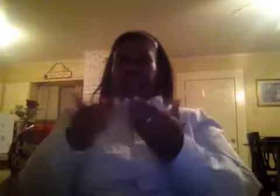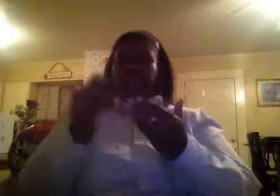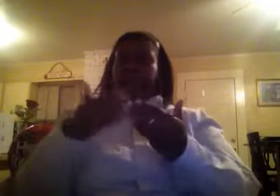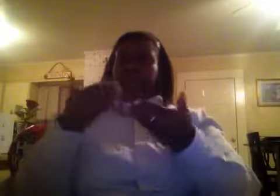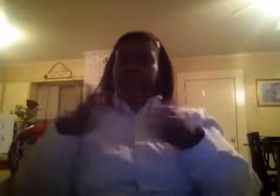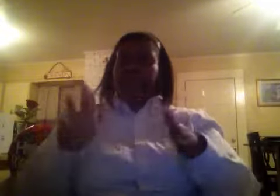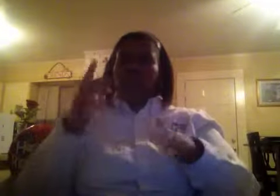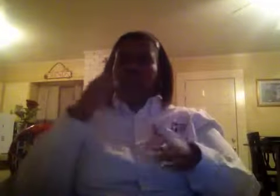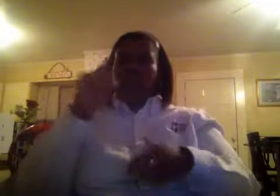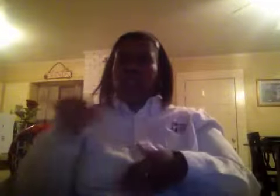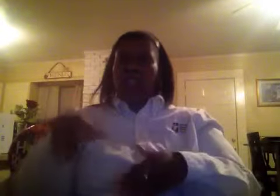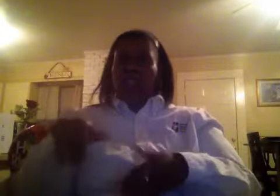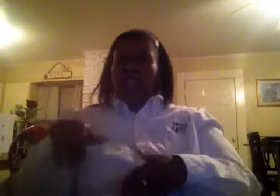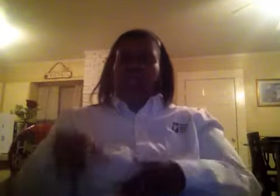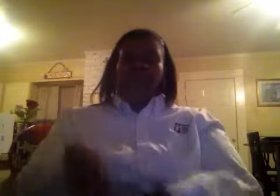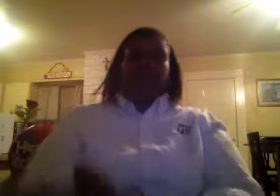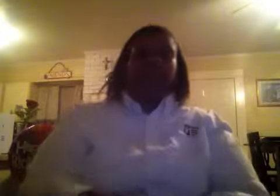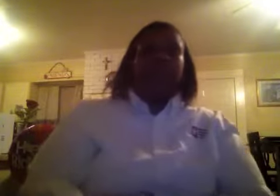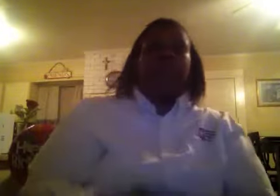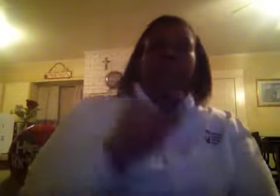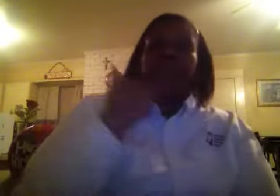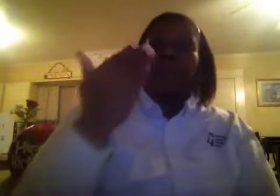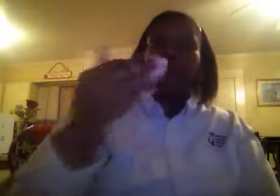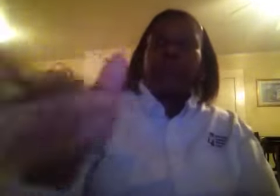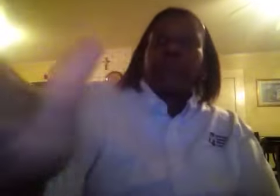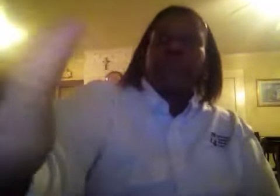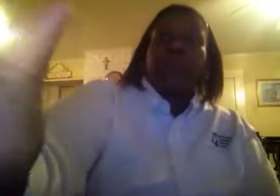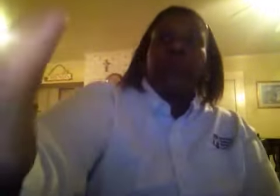I'm Alex Villareal. This